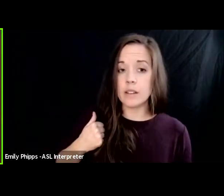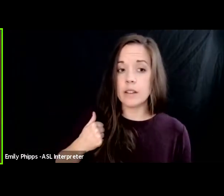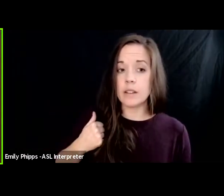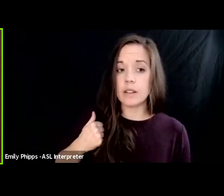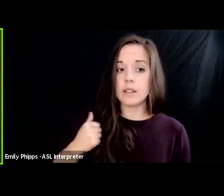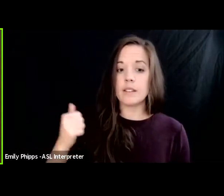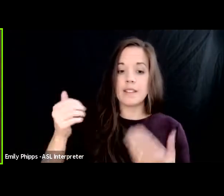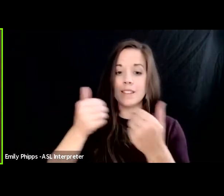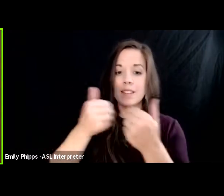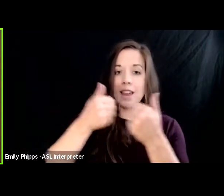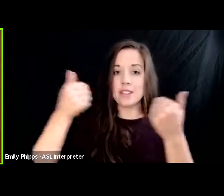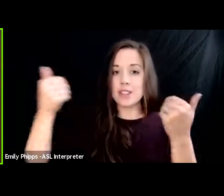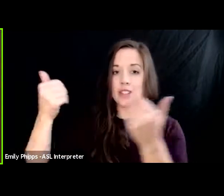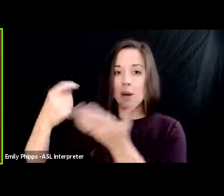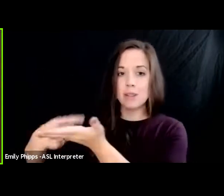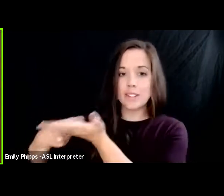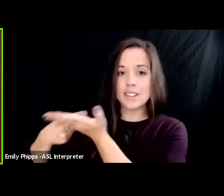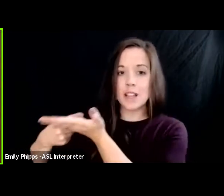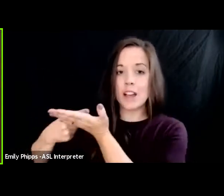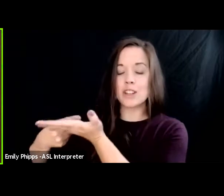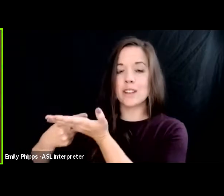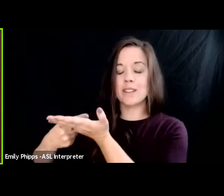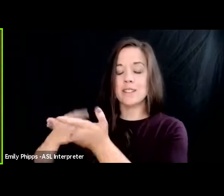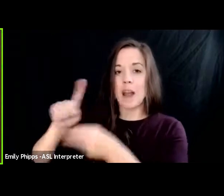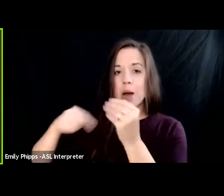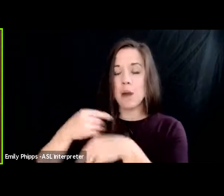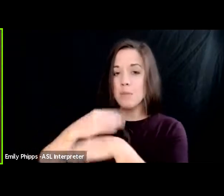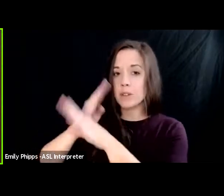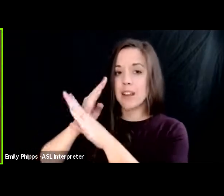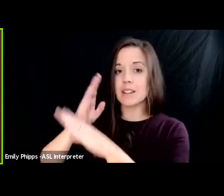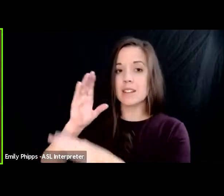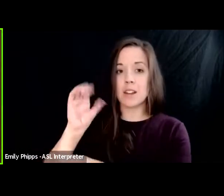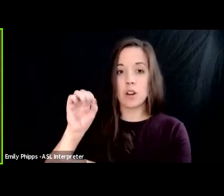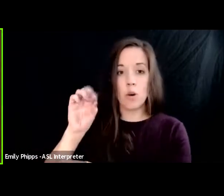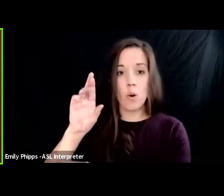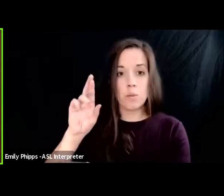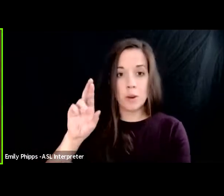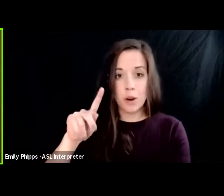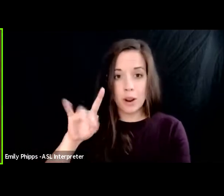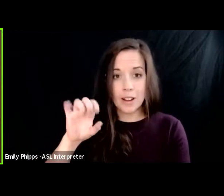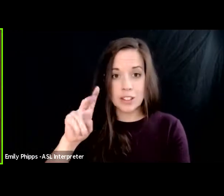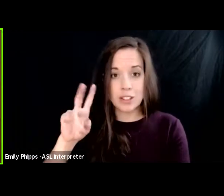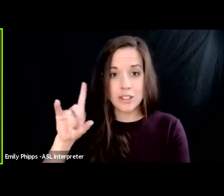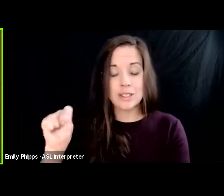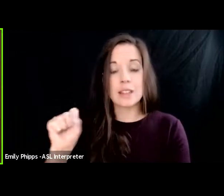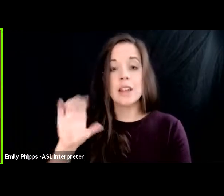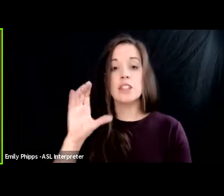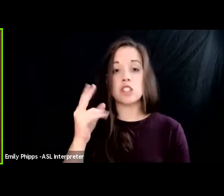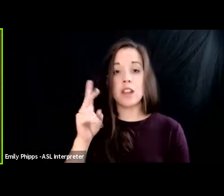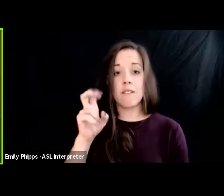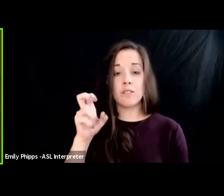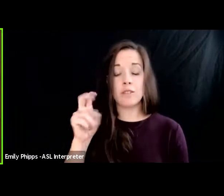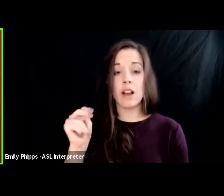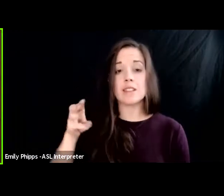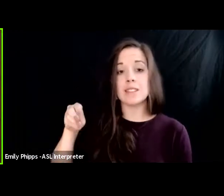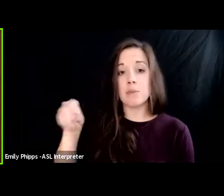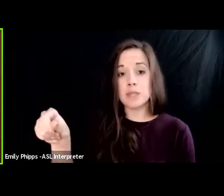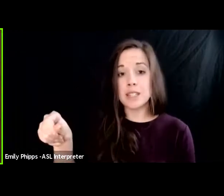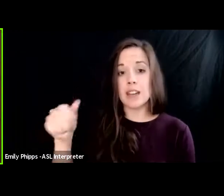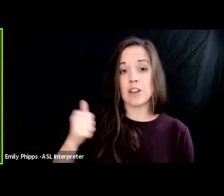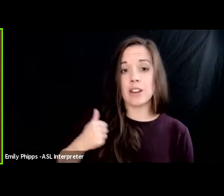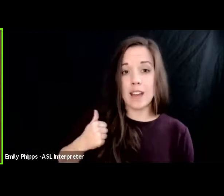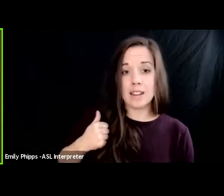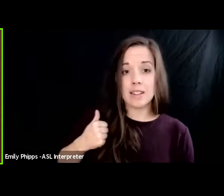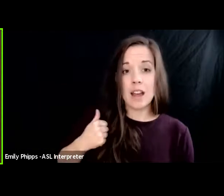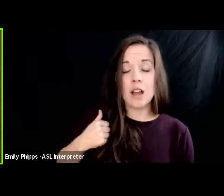discussion that we could have about protecting corporations would lead to the fact that chevron subsidiary in canada was